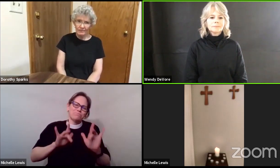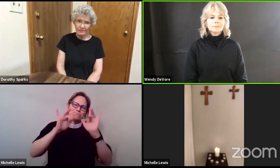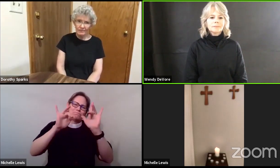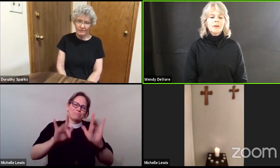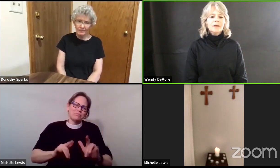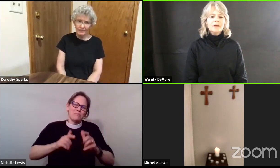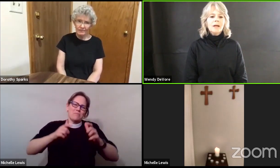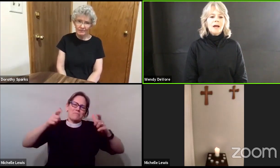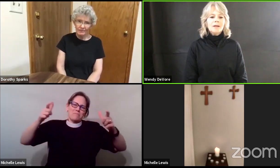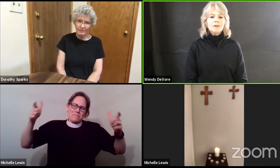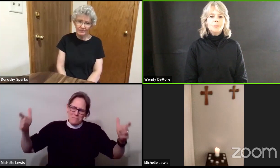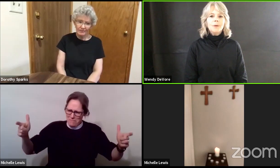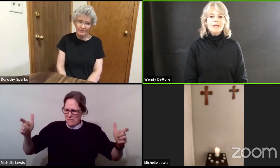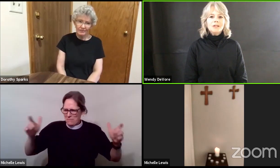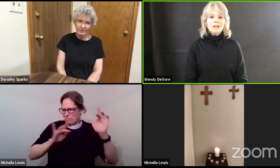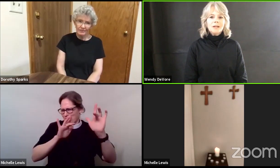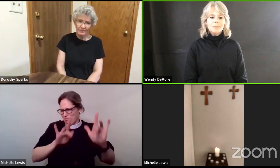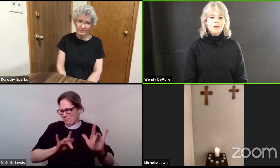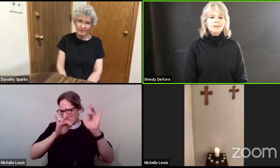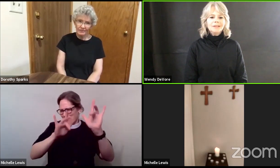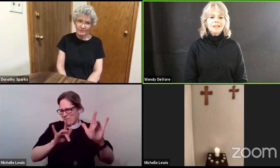God is rich in mercy.